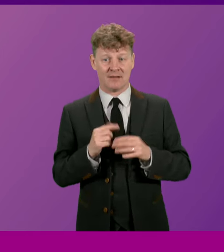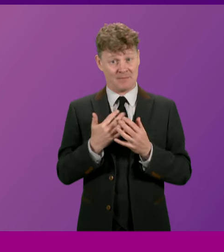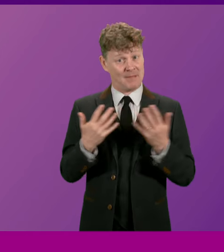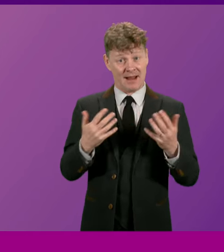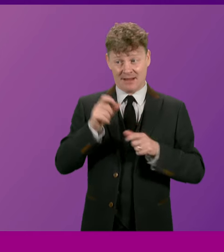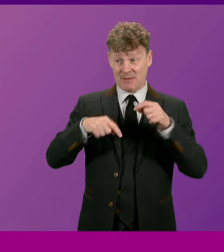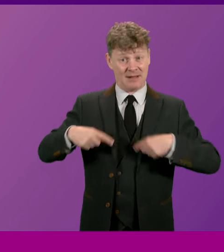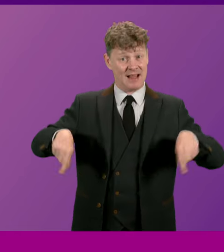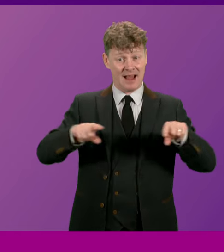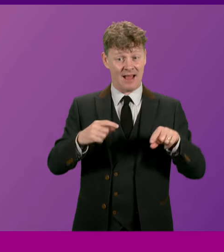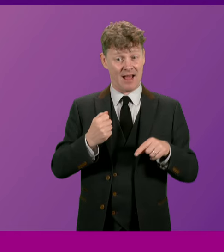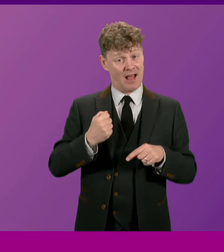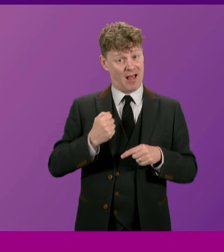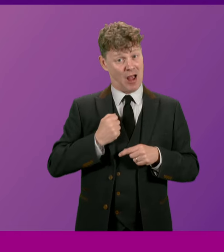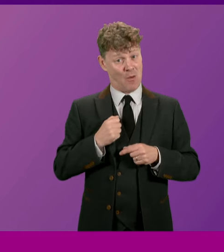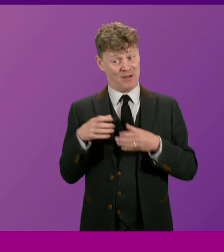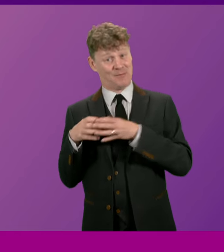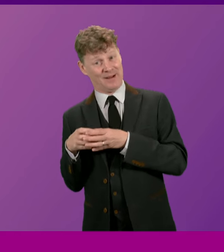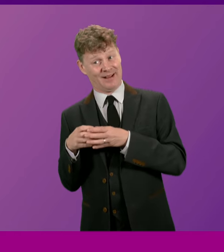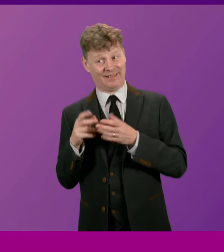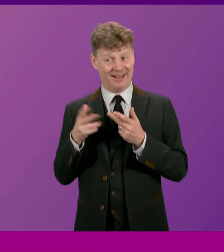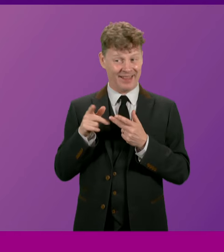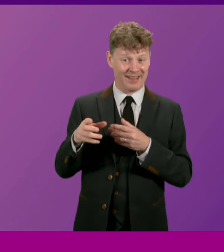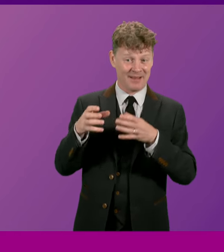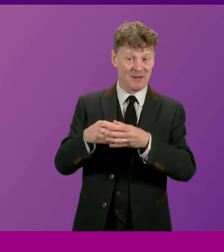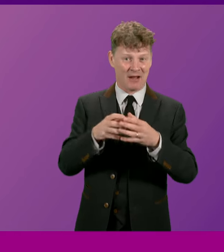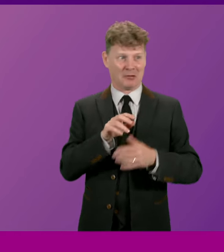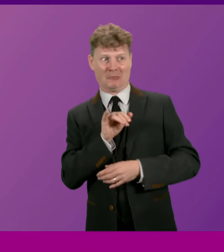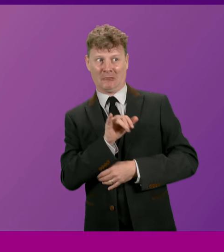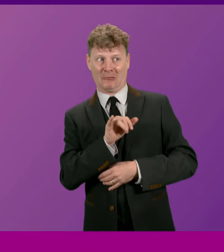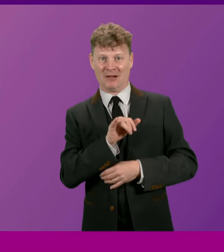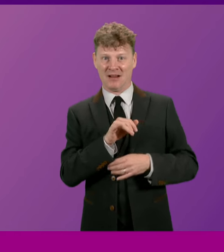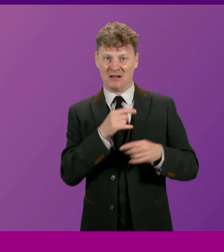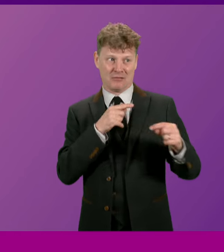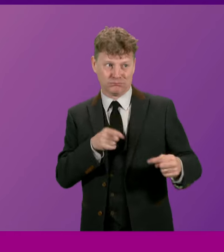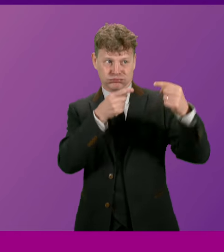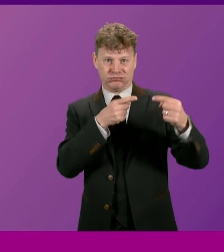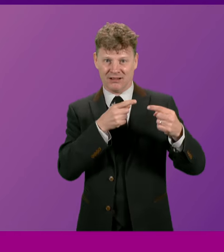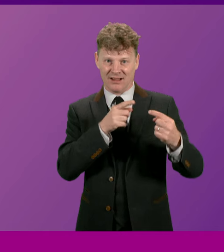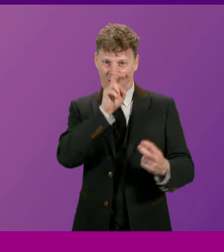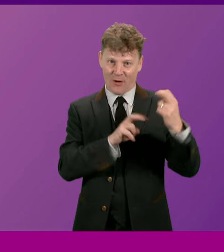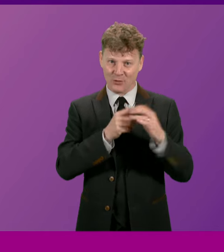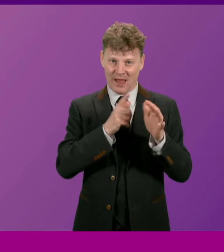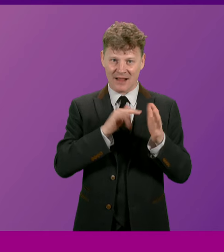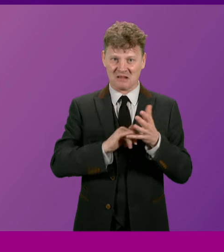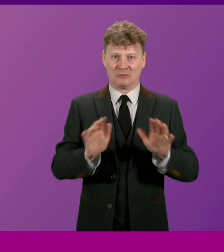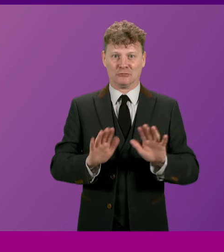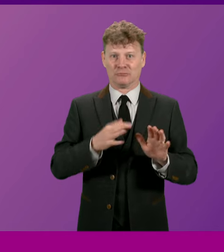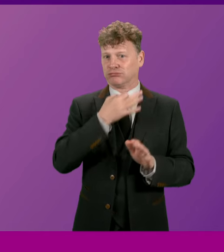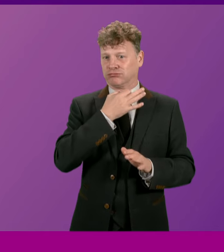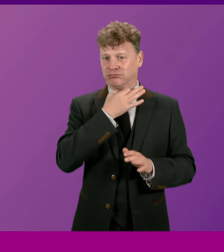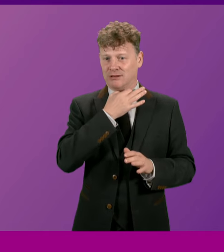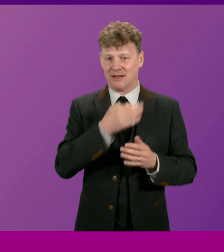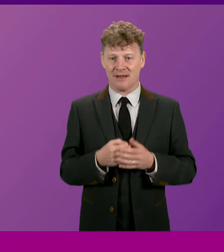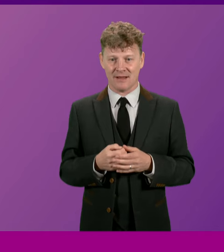chamber, whether on our benches or on others, would be wary about the prospect of going up against him. And beyond the